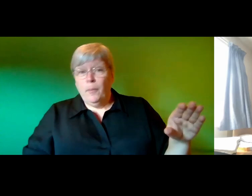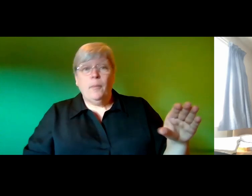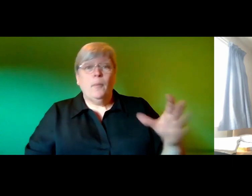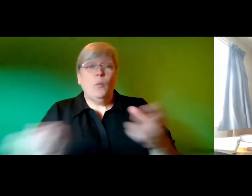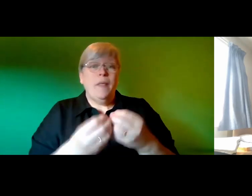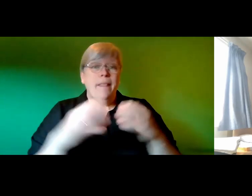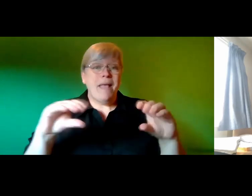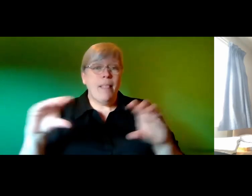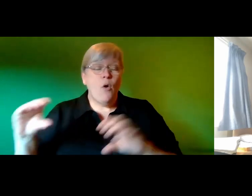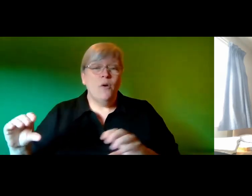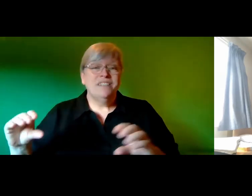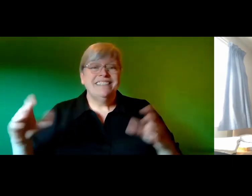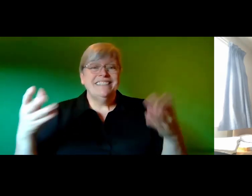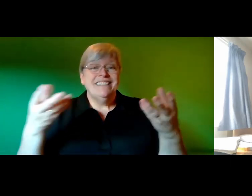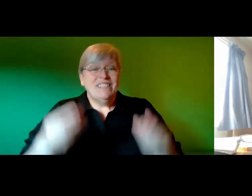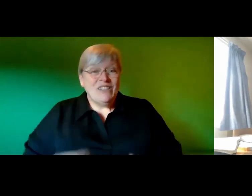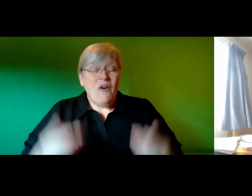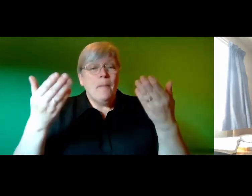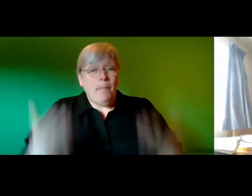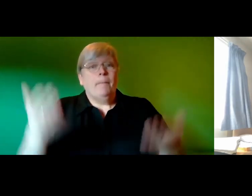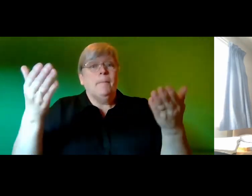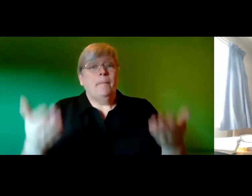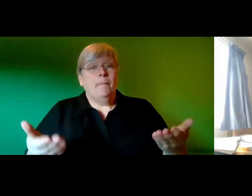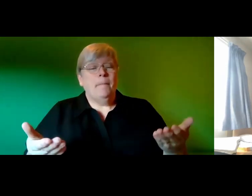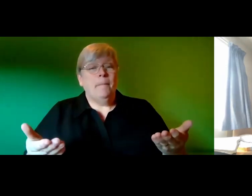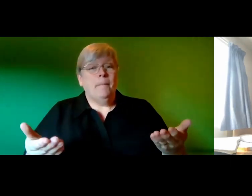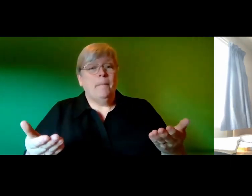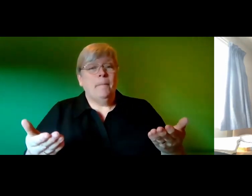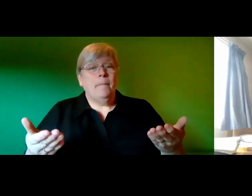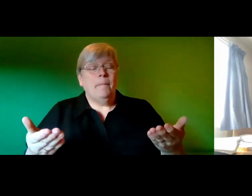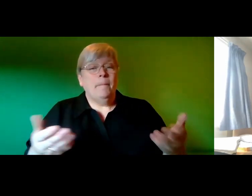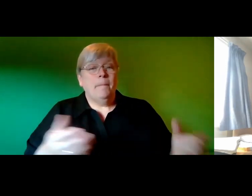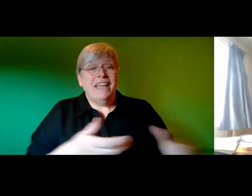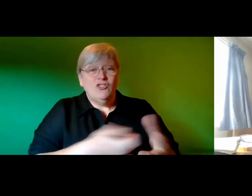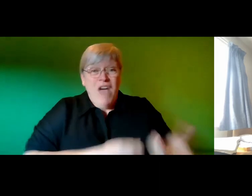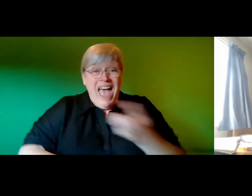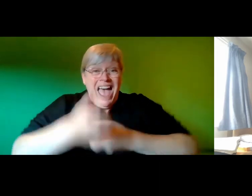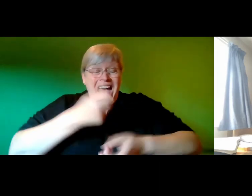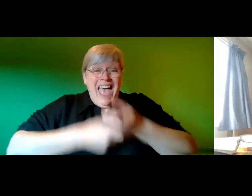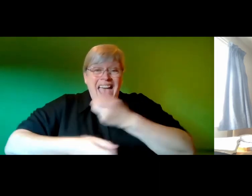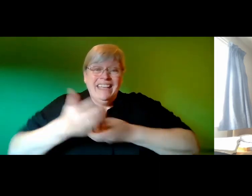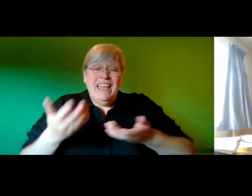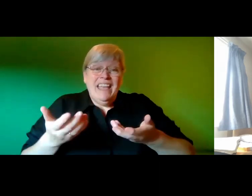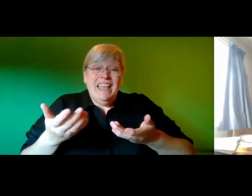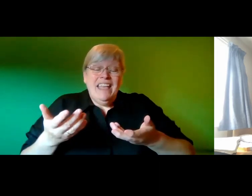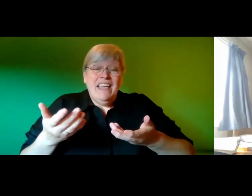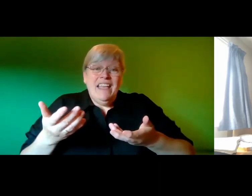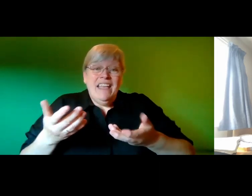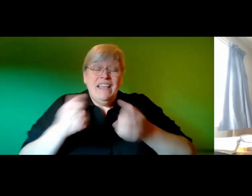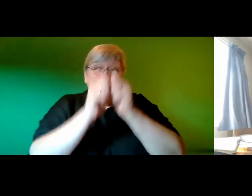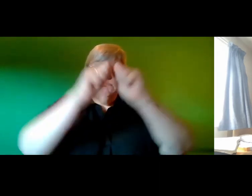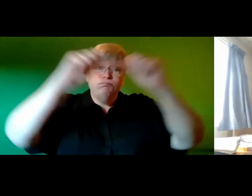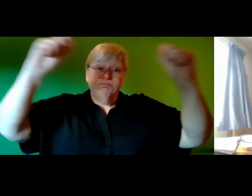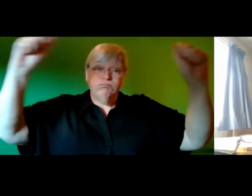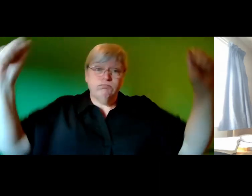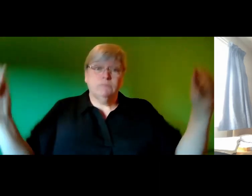the pillows making a soft butt on the wooden floor I drag the blanket with my right hand and pull the curtains back with